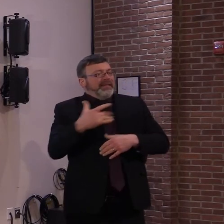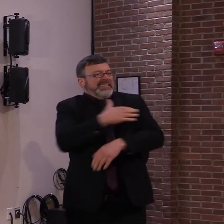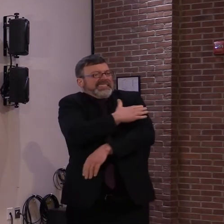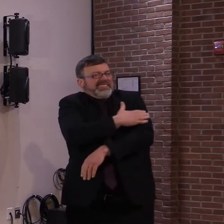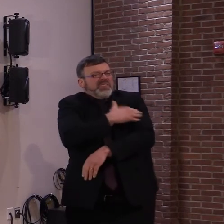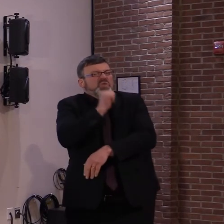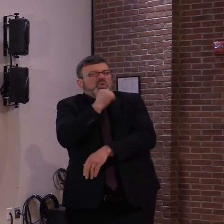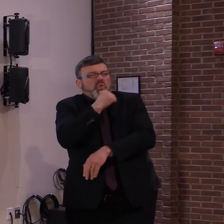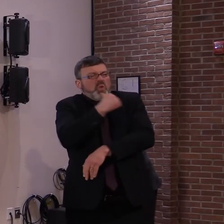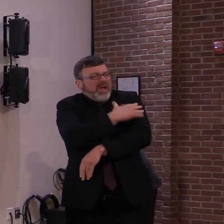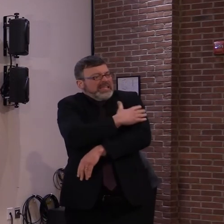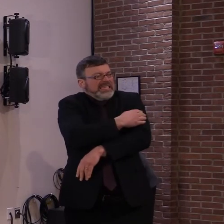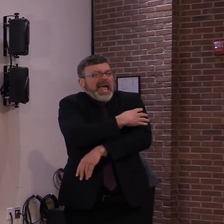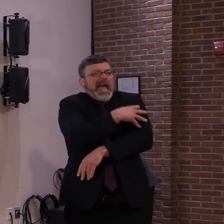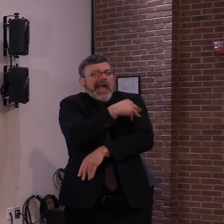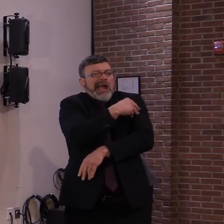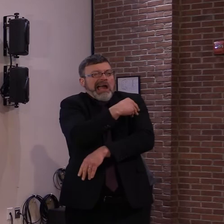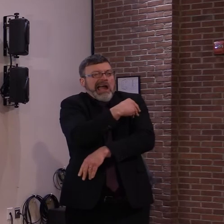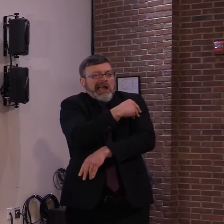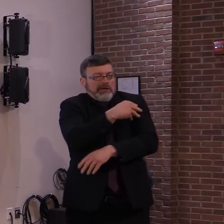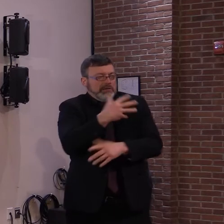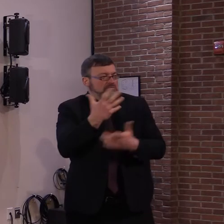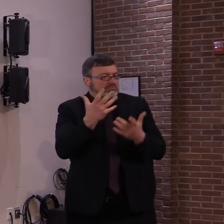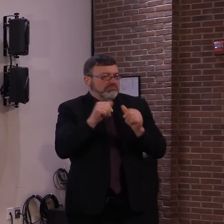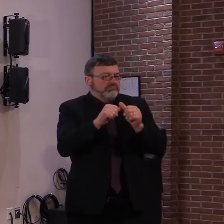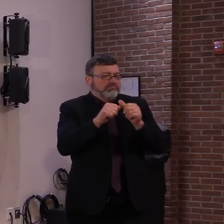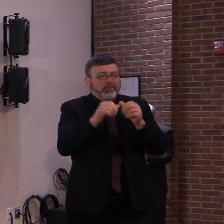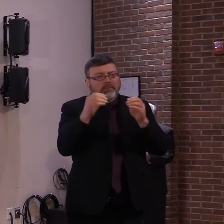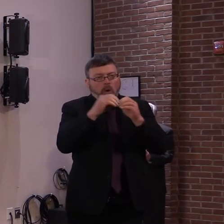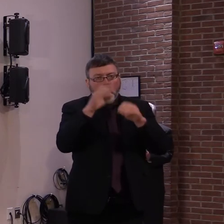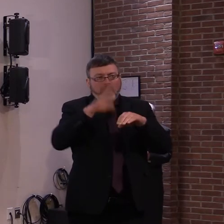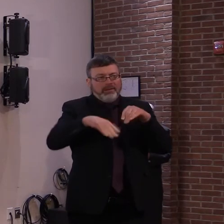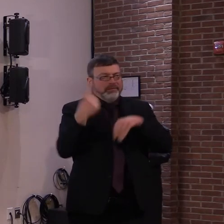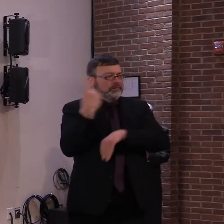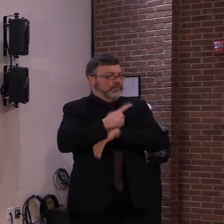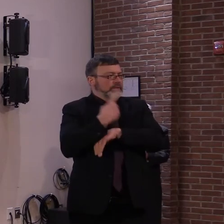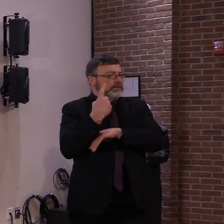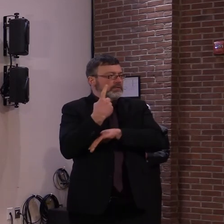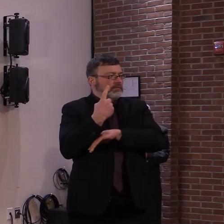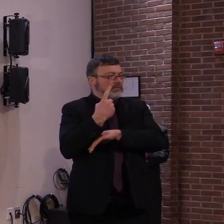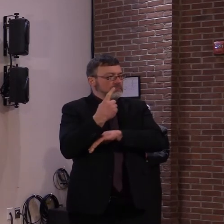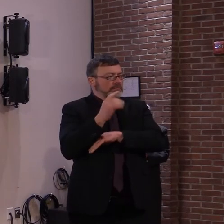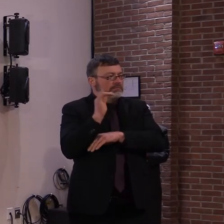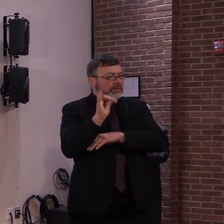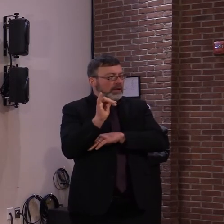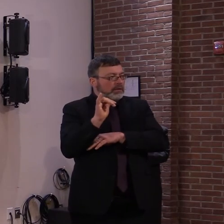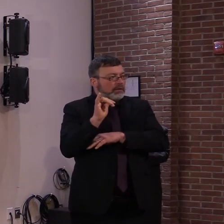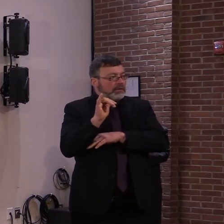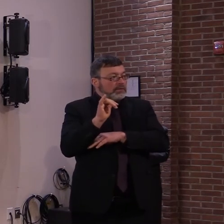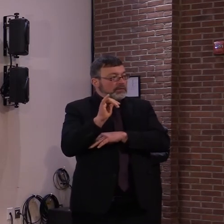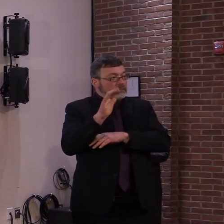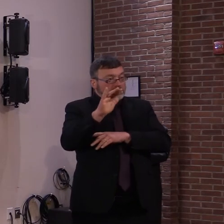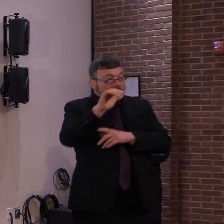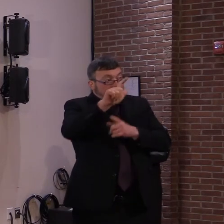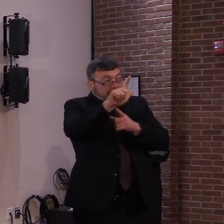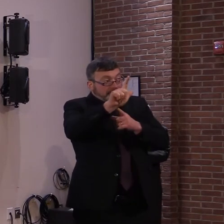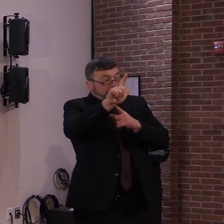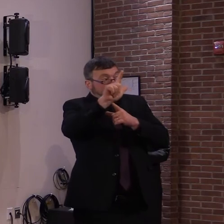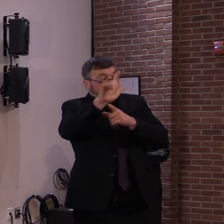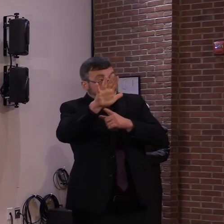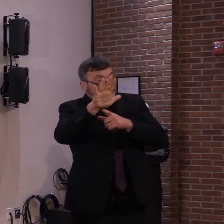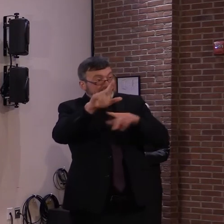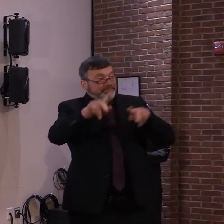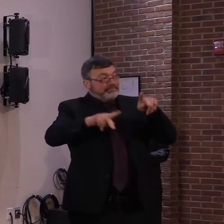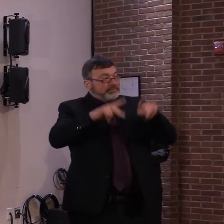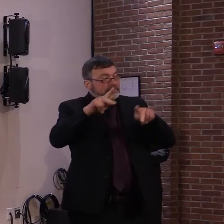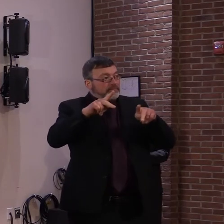Think about 25 in the context of 25-ish